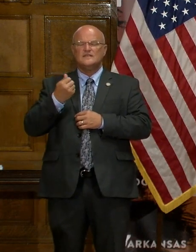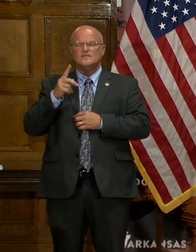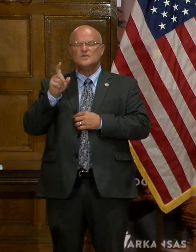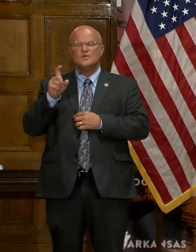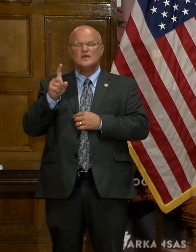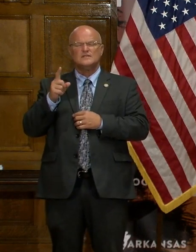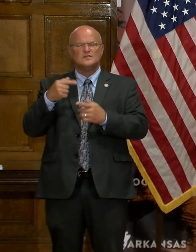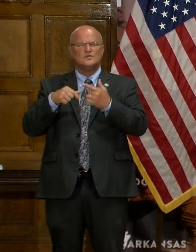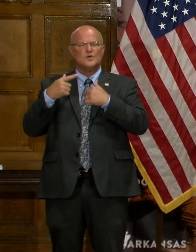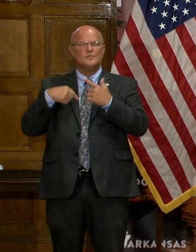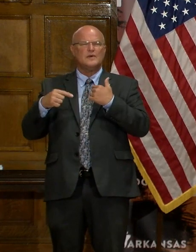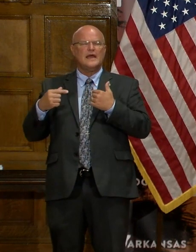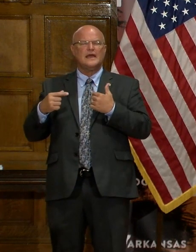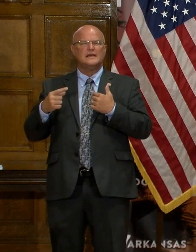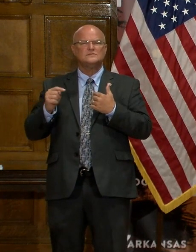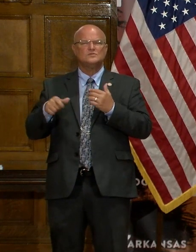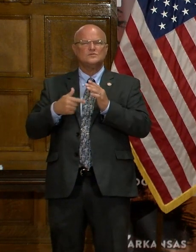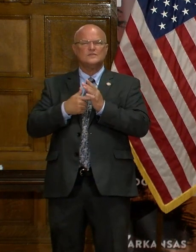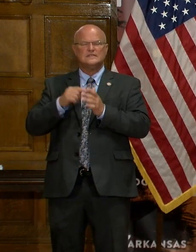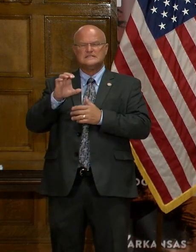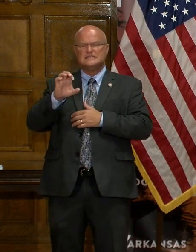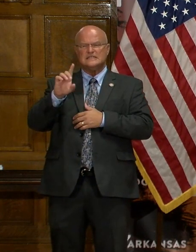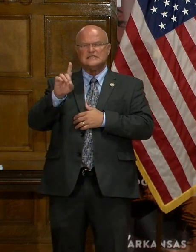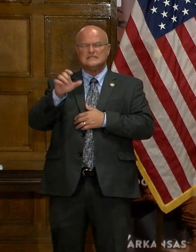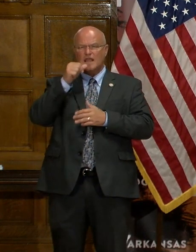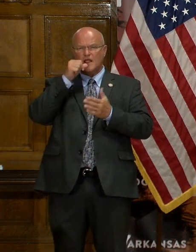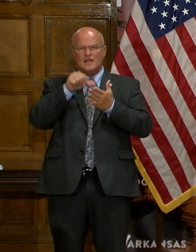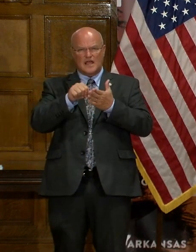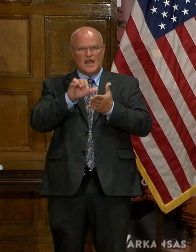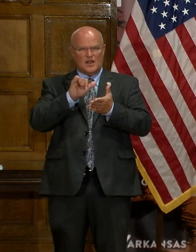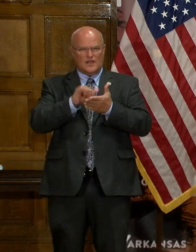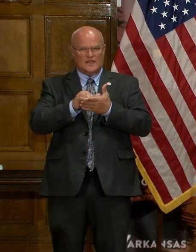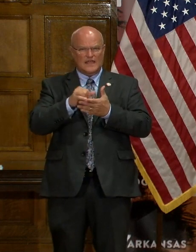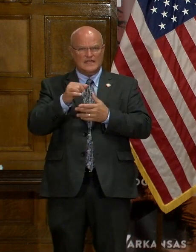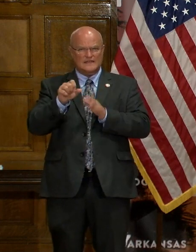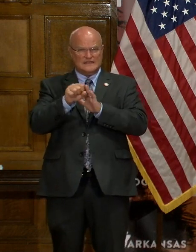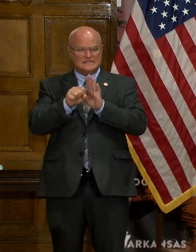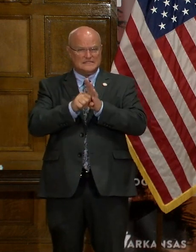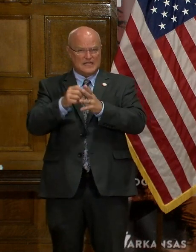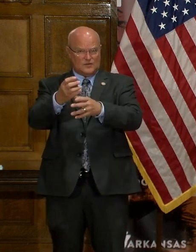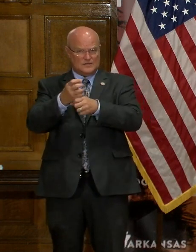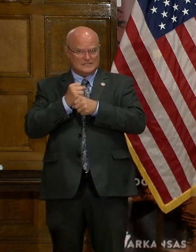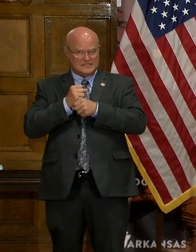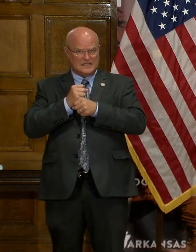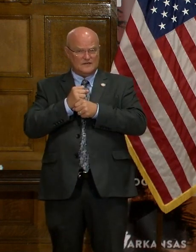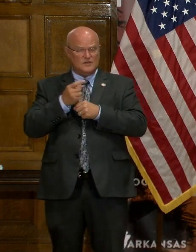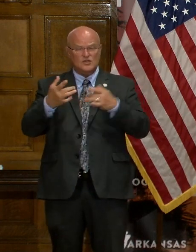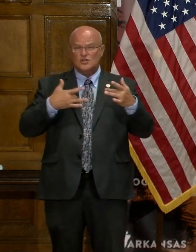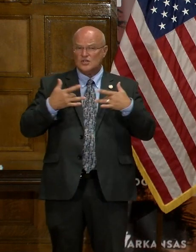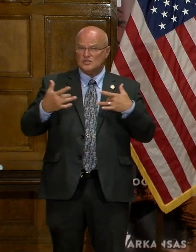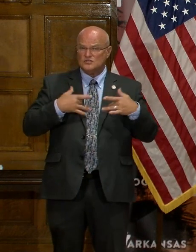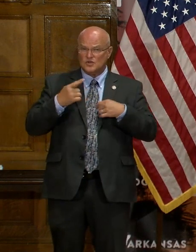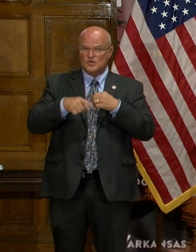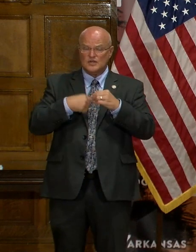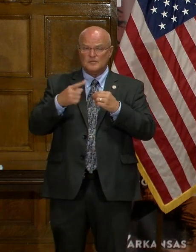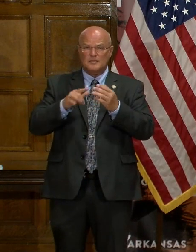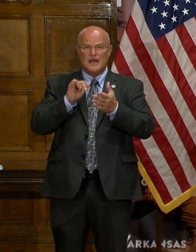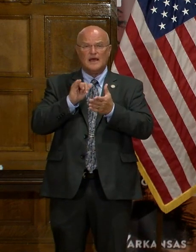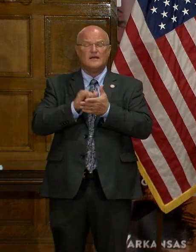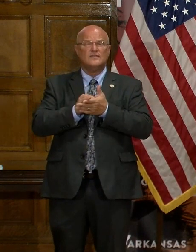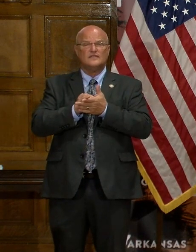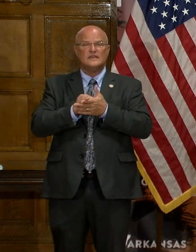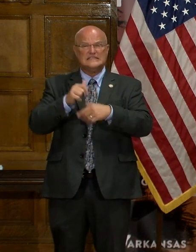Going back to the CDC letter that the state had received, are you concerned at all about the